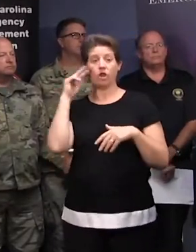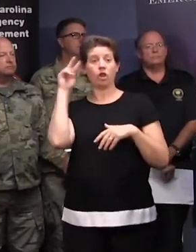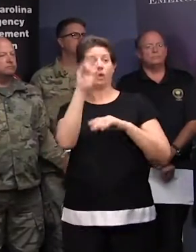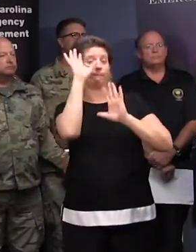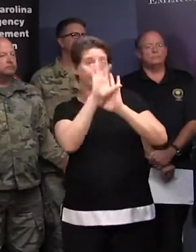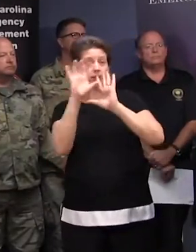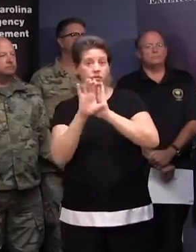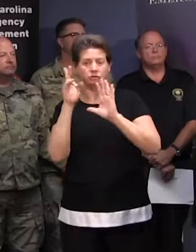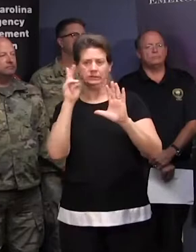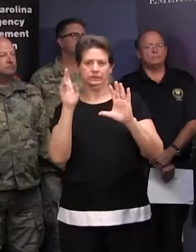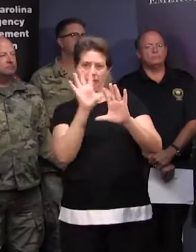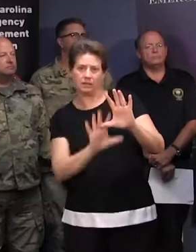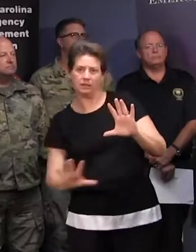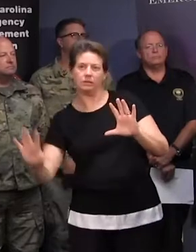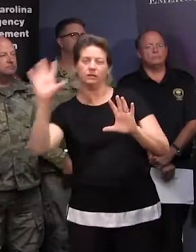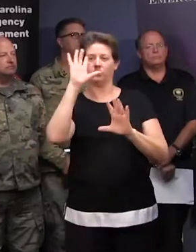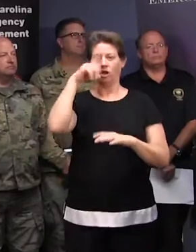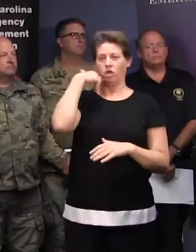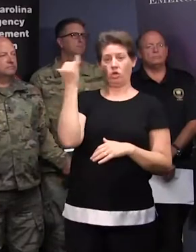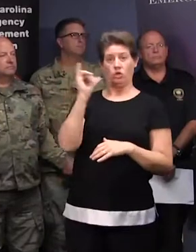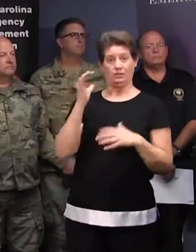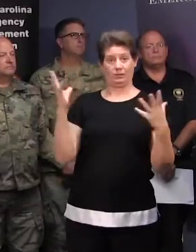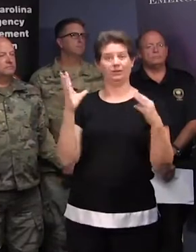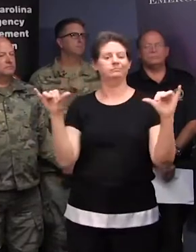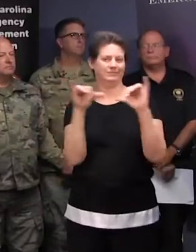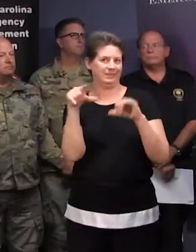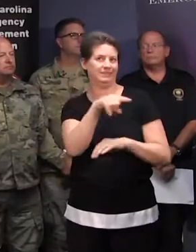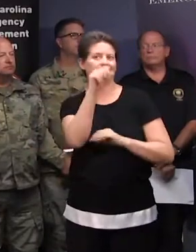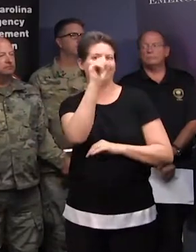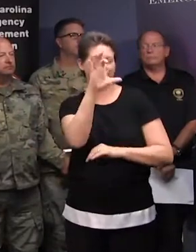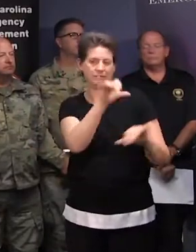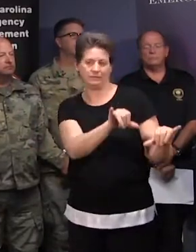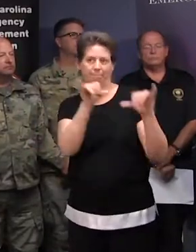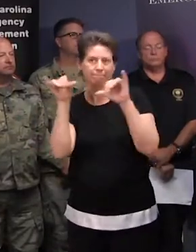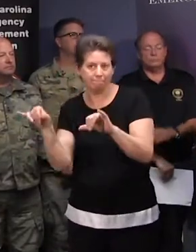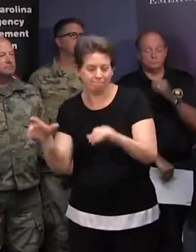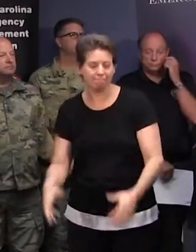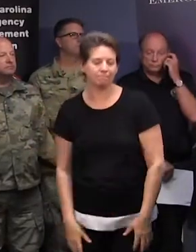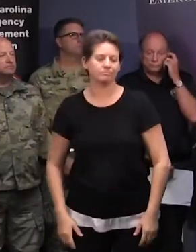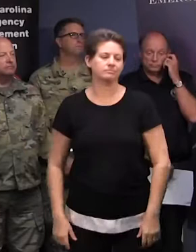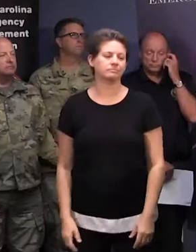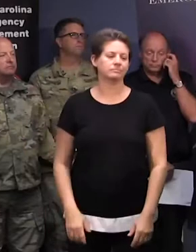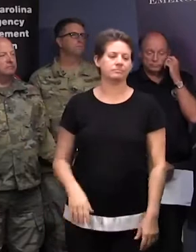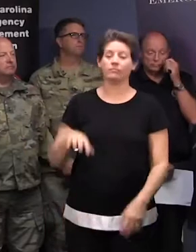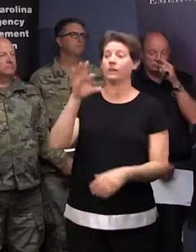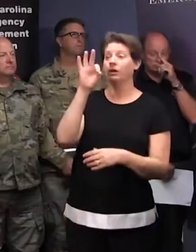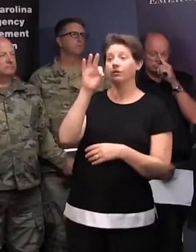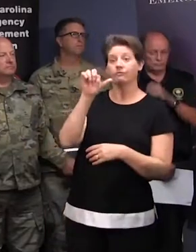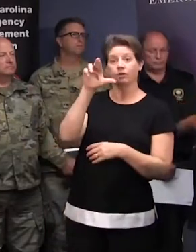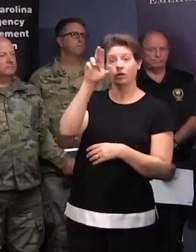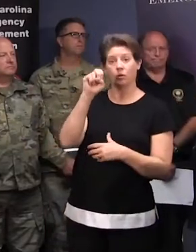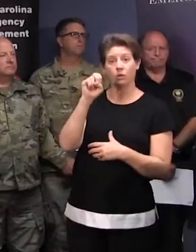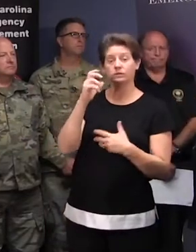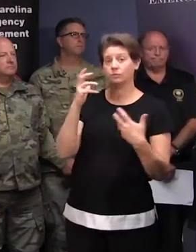the rain shield, you will see that it's approximately the size of the state of South Carolina. One big problem is that Florence is only moving at